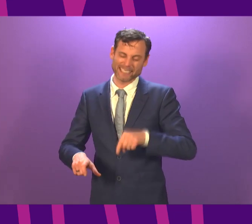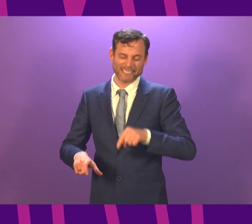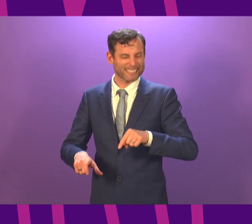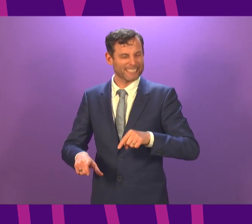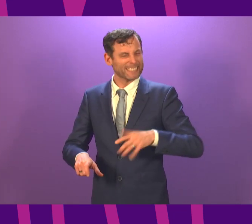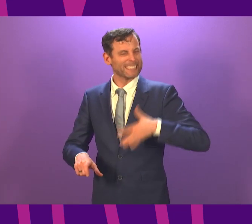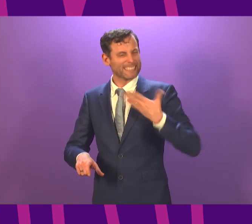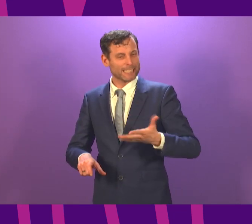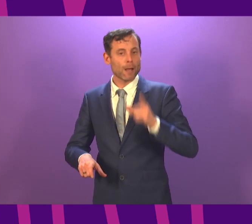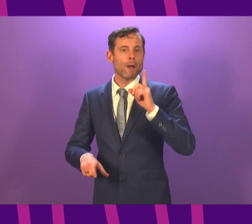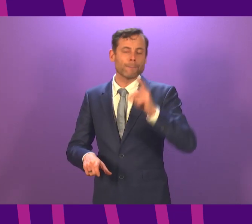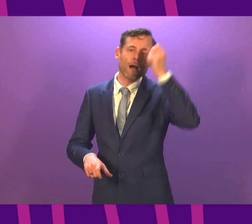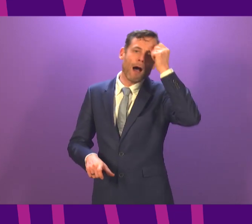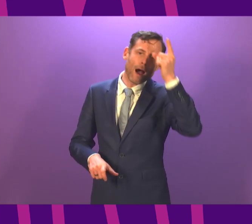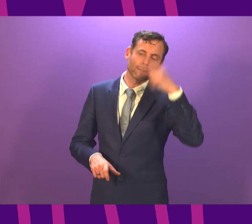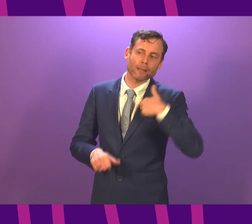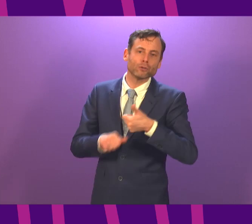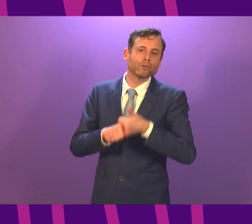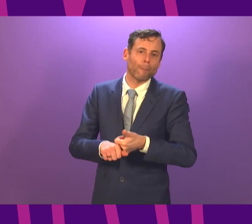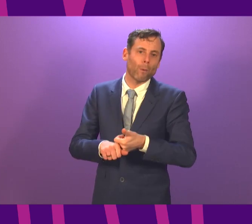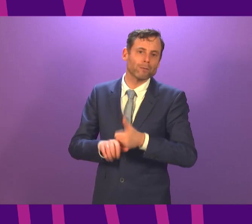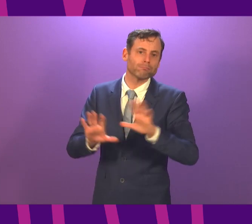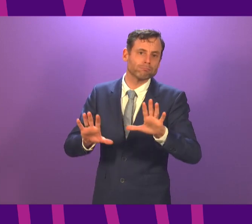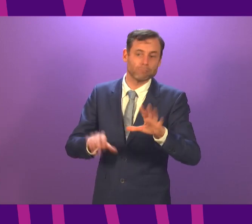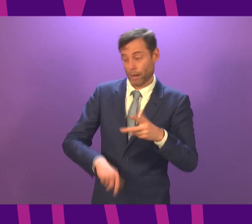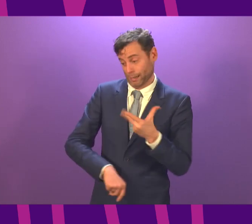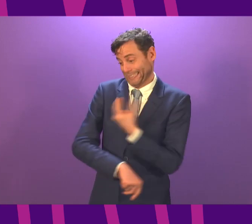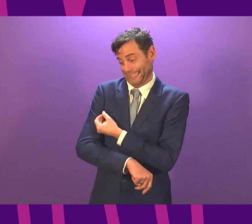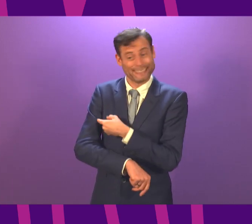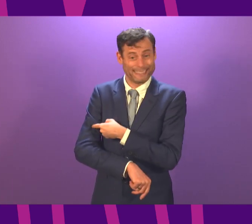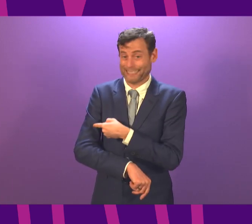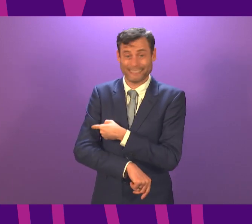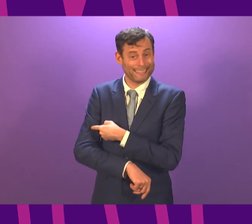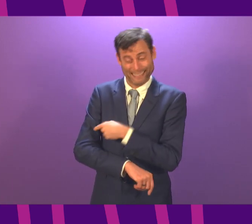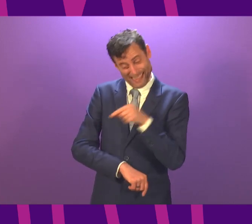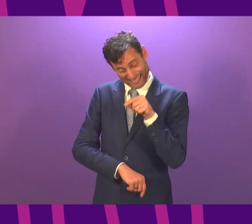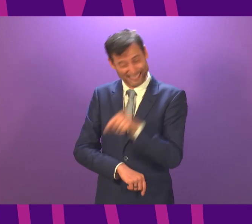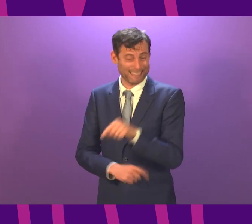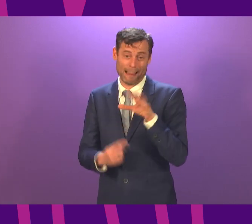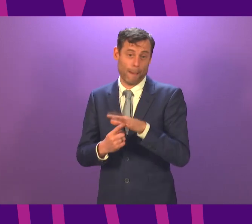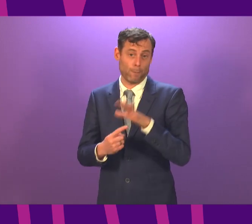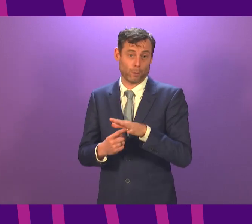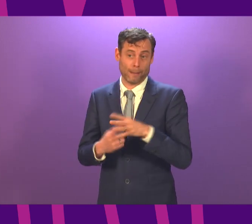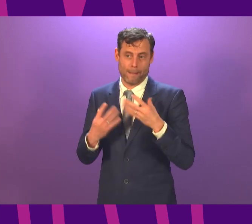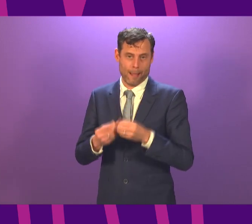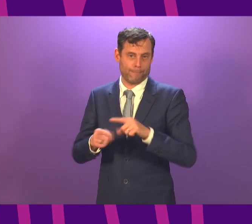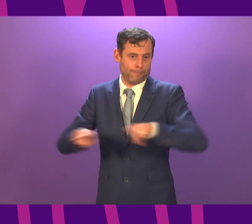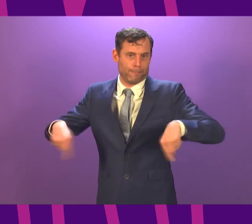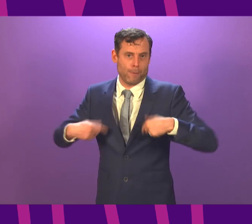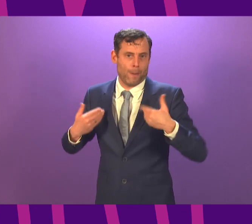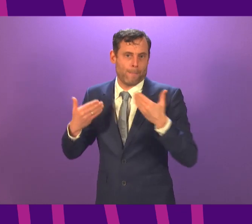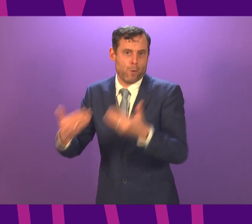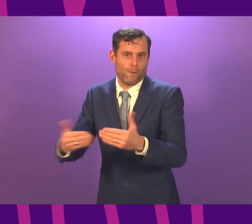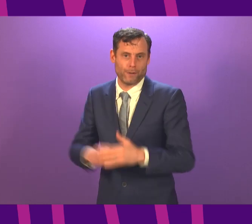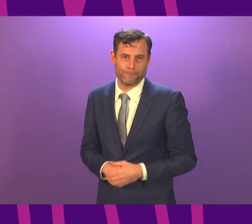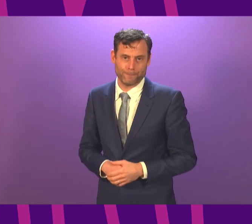clear that the vaccine is now the way out of this crisis for us as a country. But ten months on we still have issues with